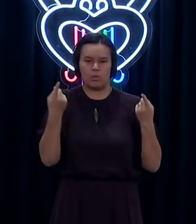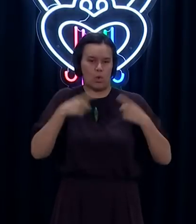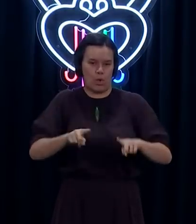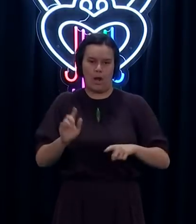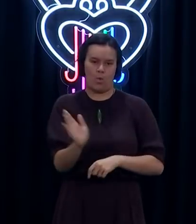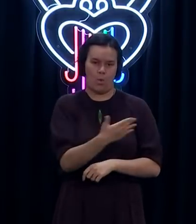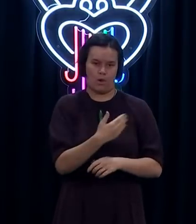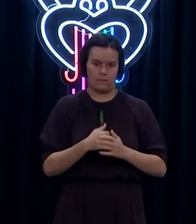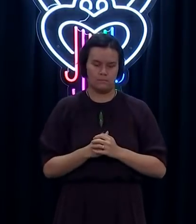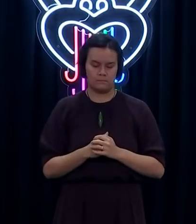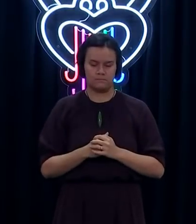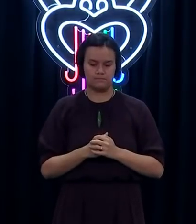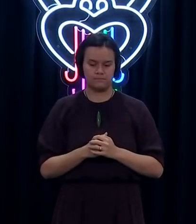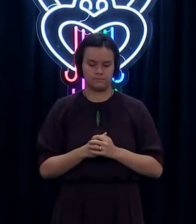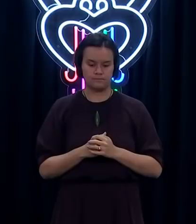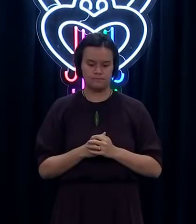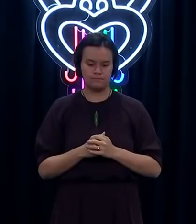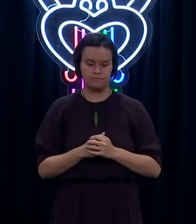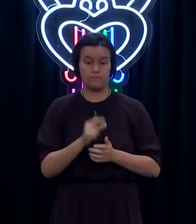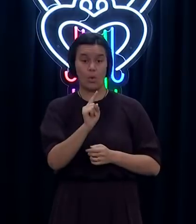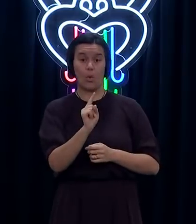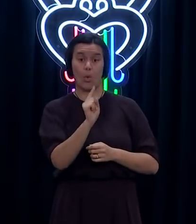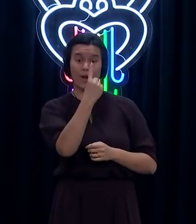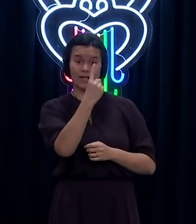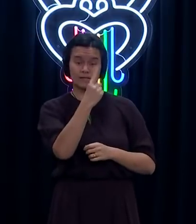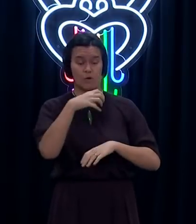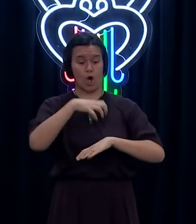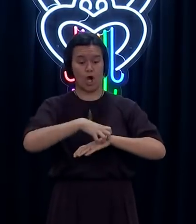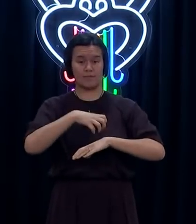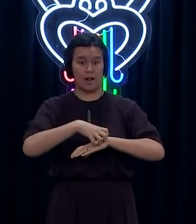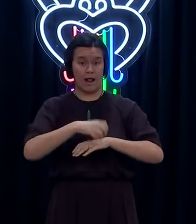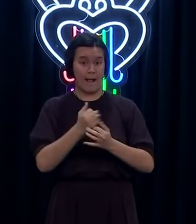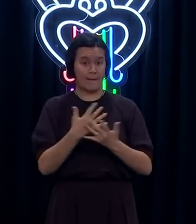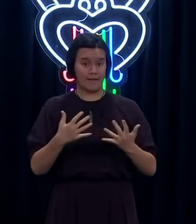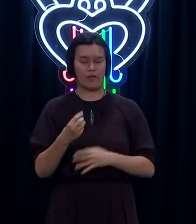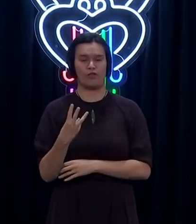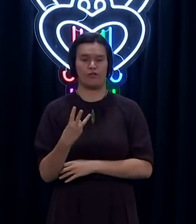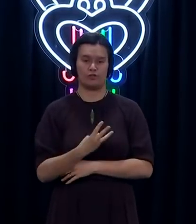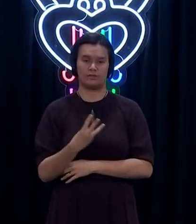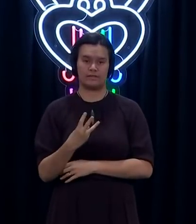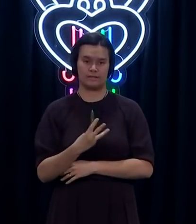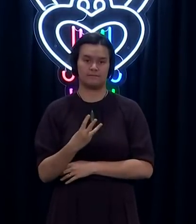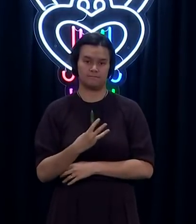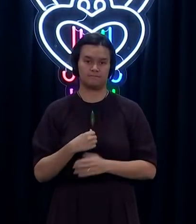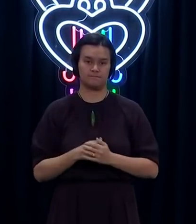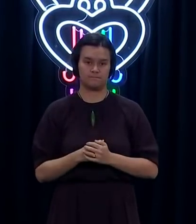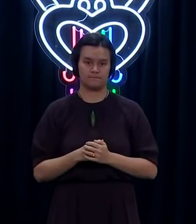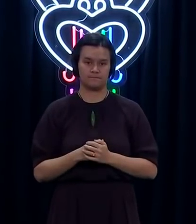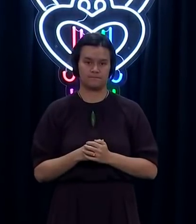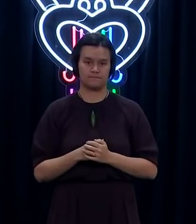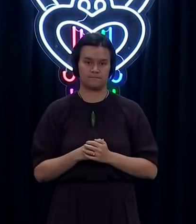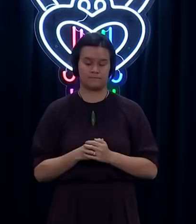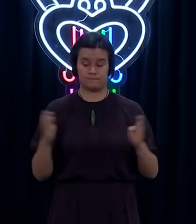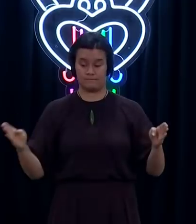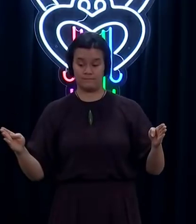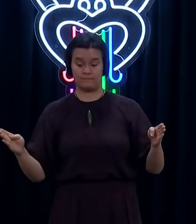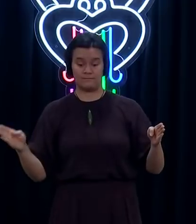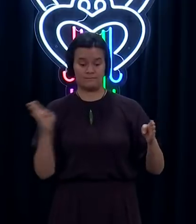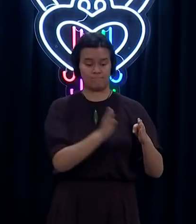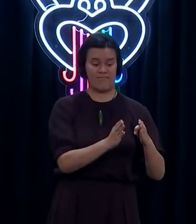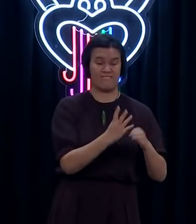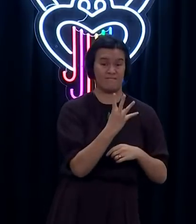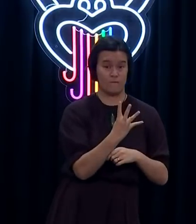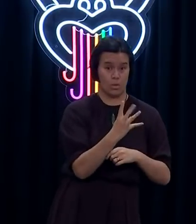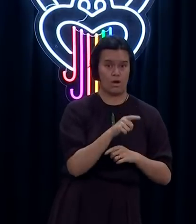There are 13 people in Auckland hospitals today with COVID-19, of those four people are in ICU.